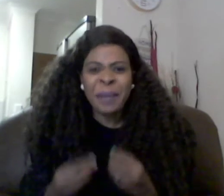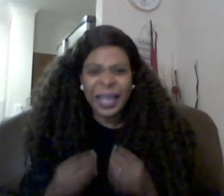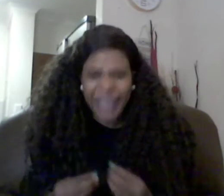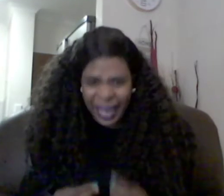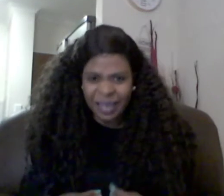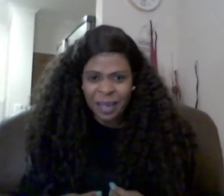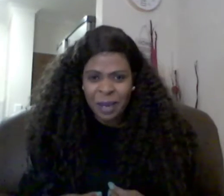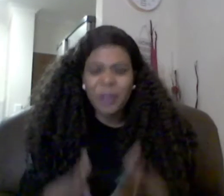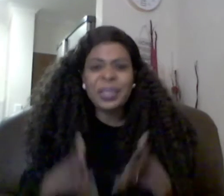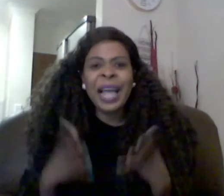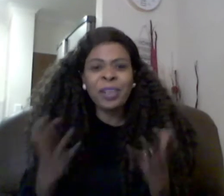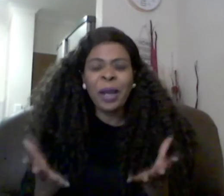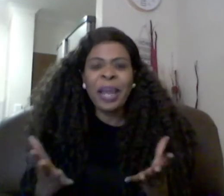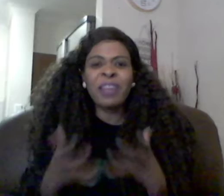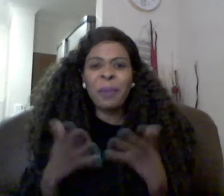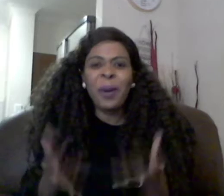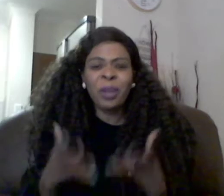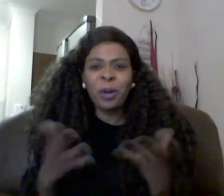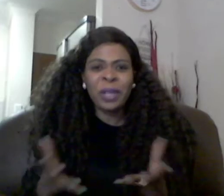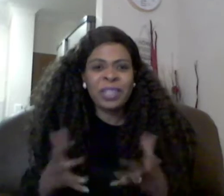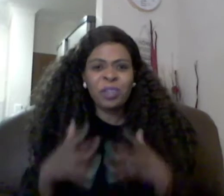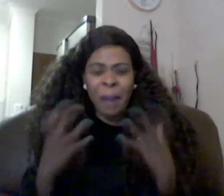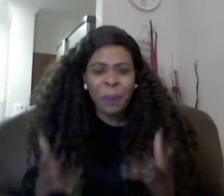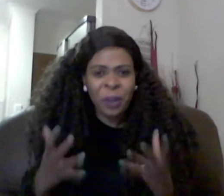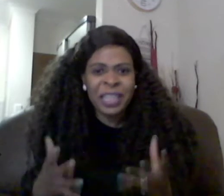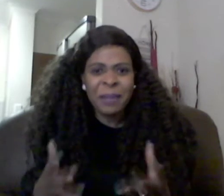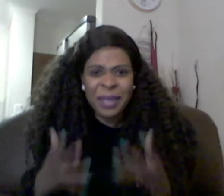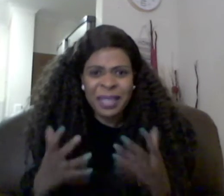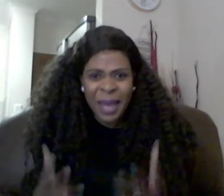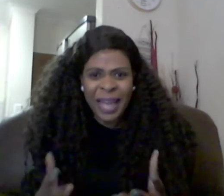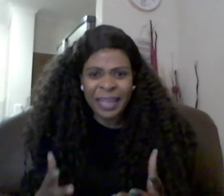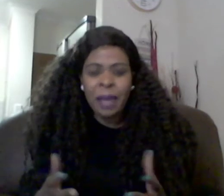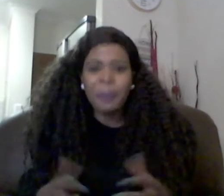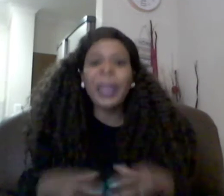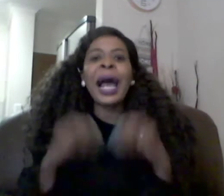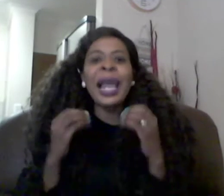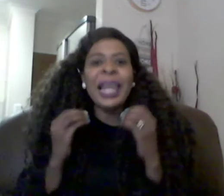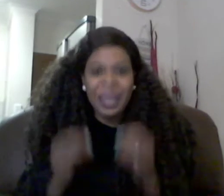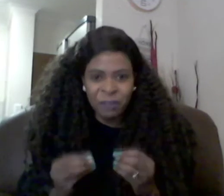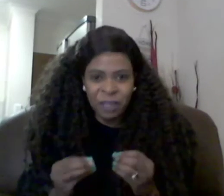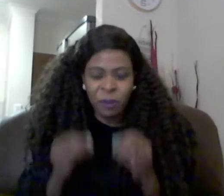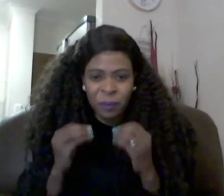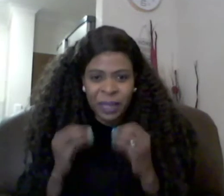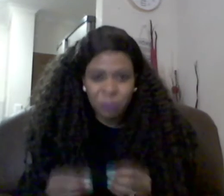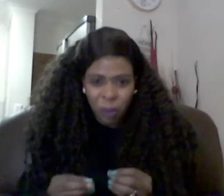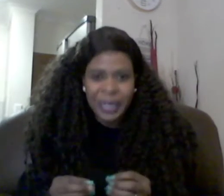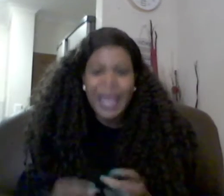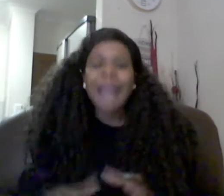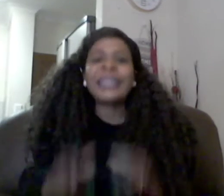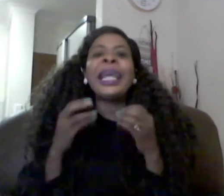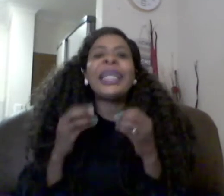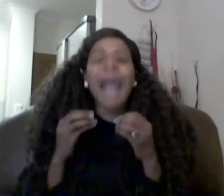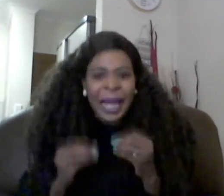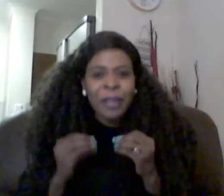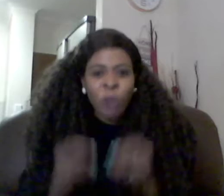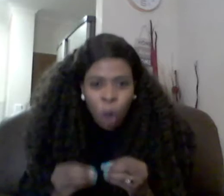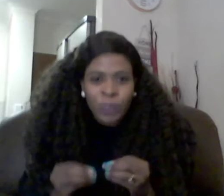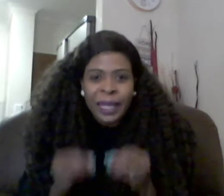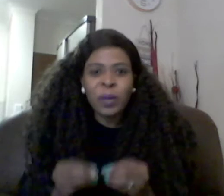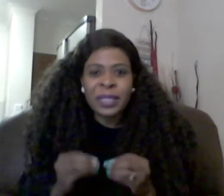him again because i don't have the power the authority to approach him as a man but i loved him from that moment did i know that he was